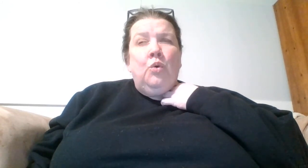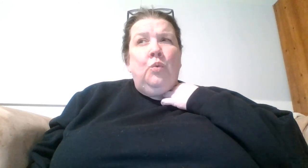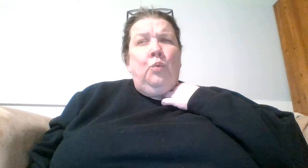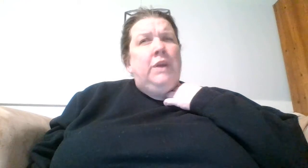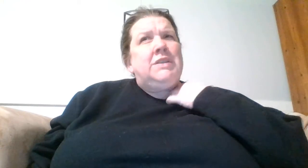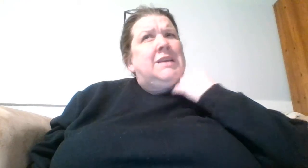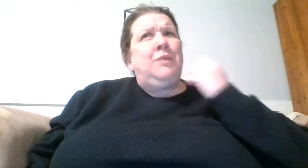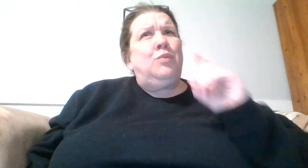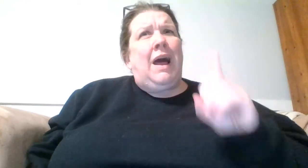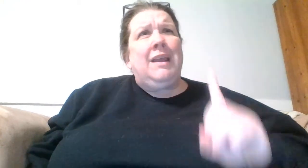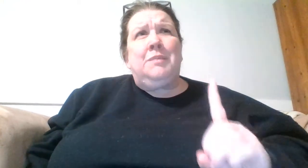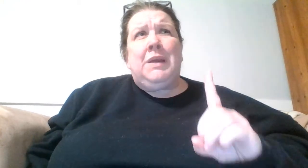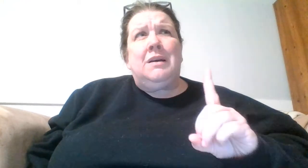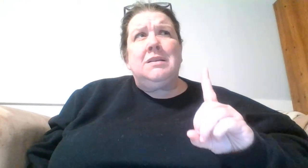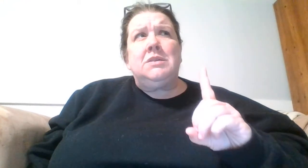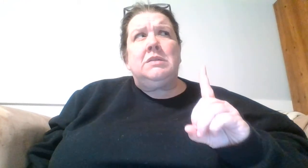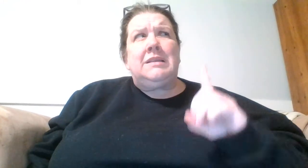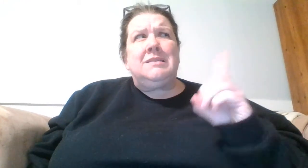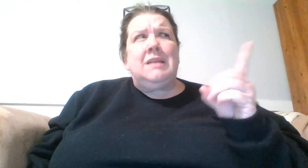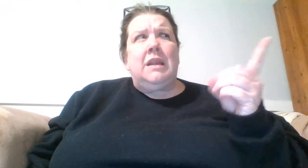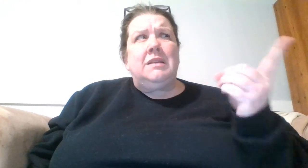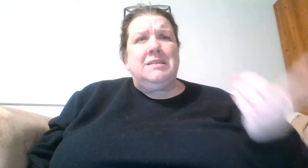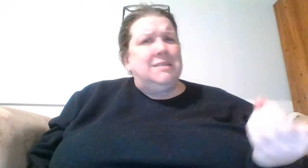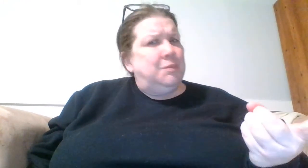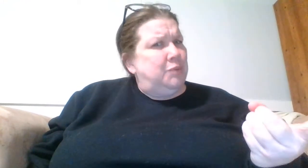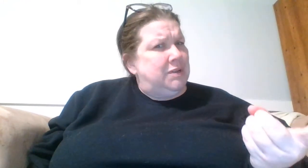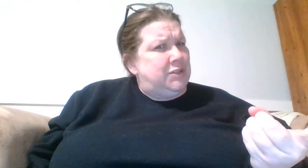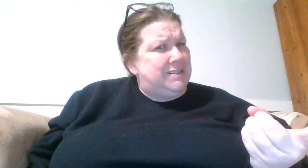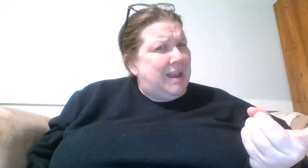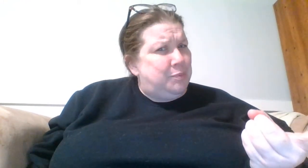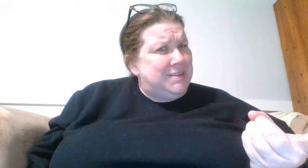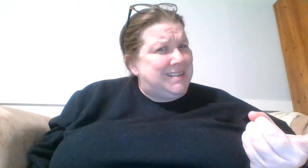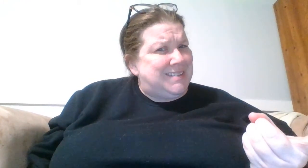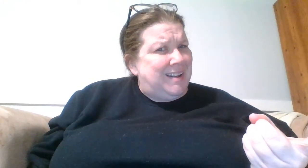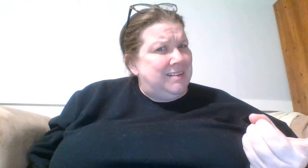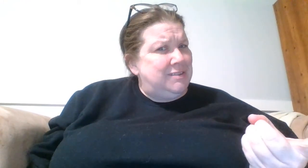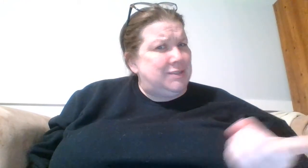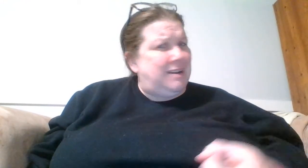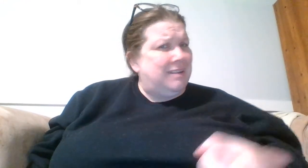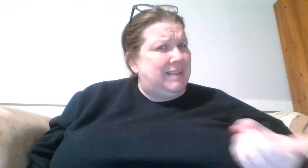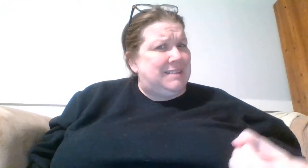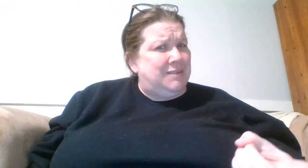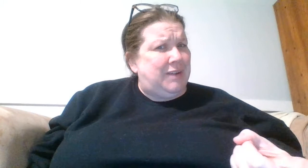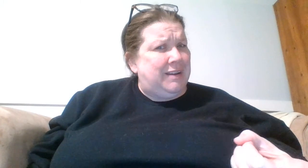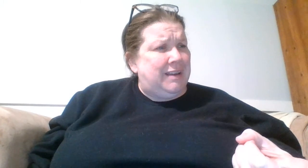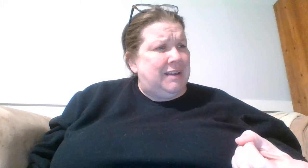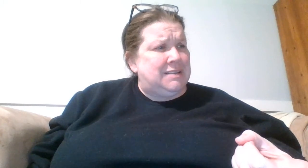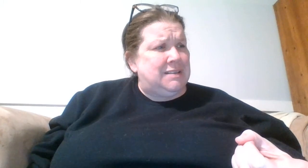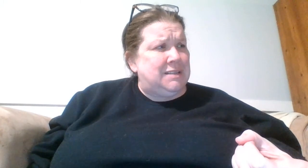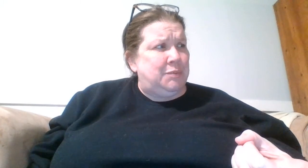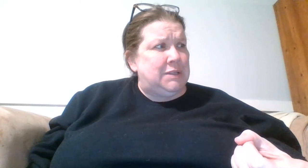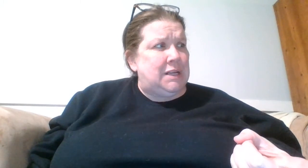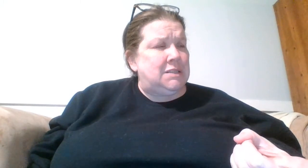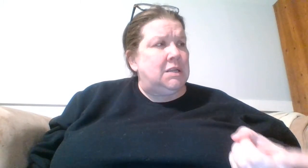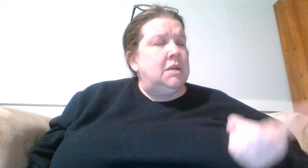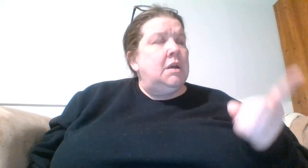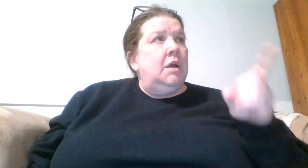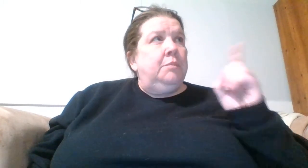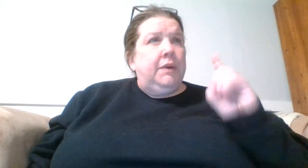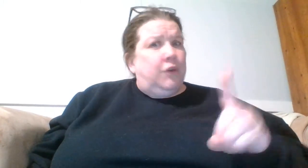which is ironic because that's not a Disney princess. She's not a princess yet. She's not classified as a Disney princess. But of